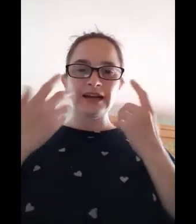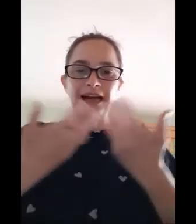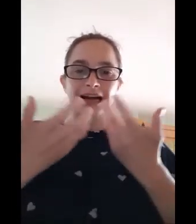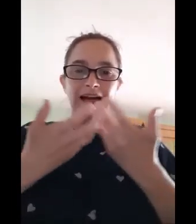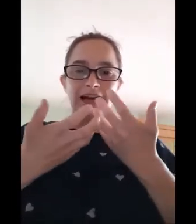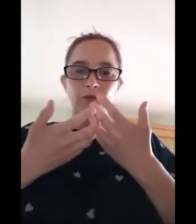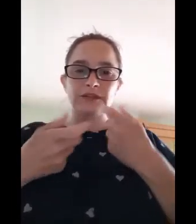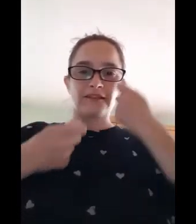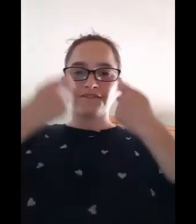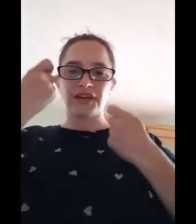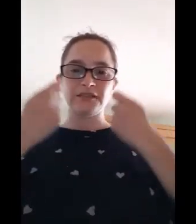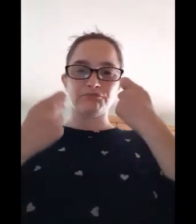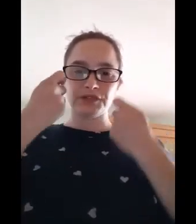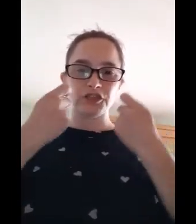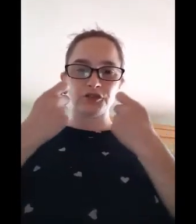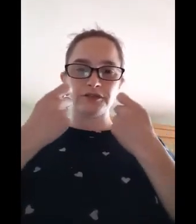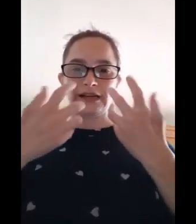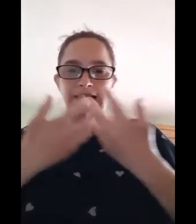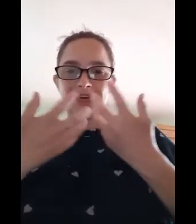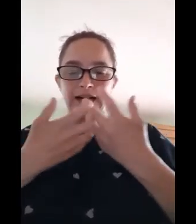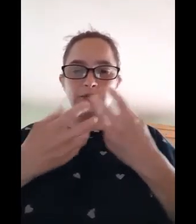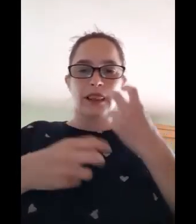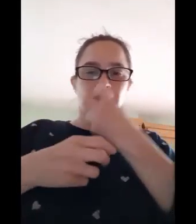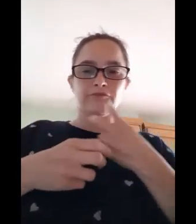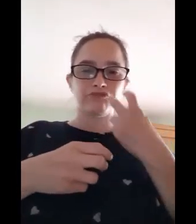to understand the deaf people.